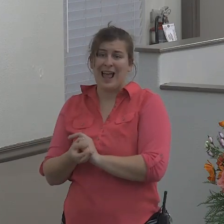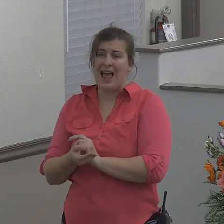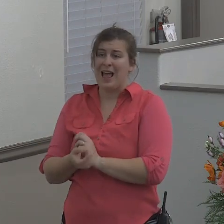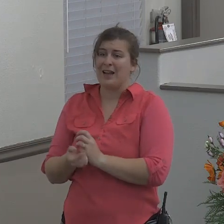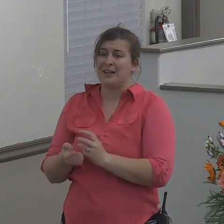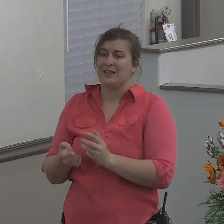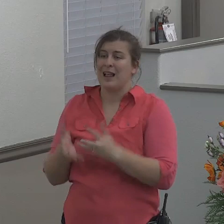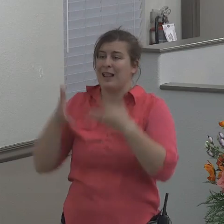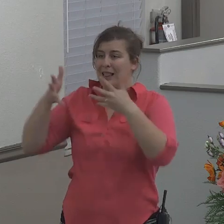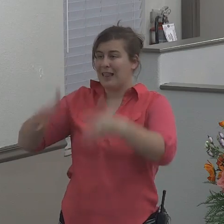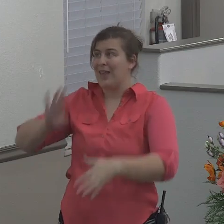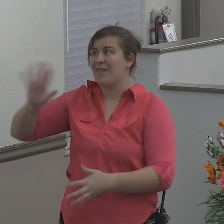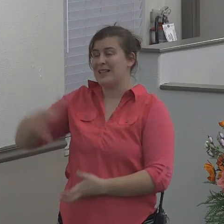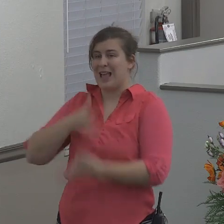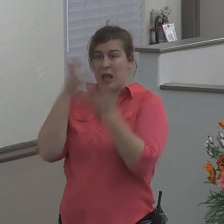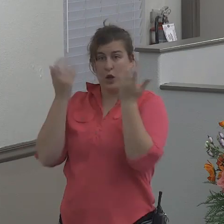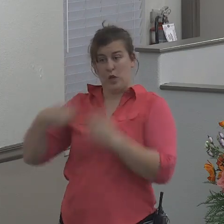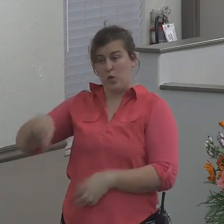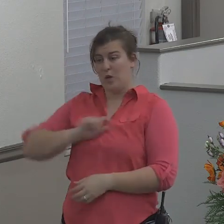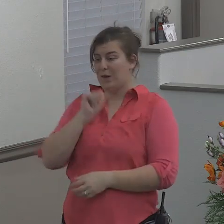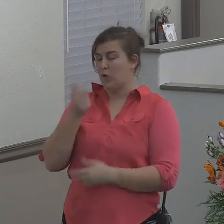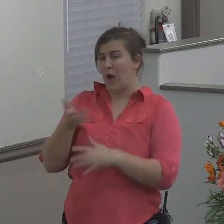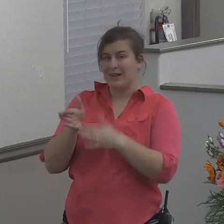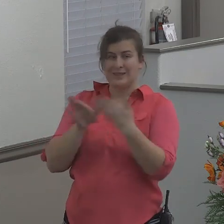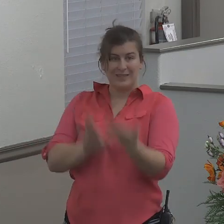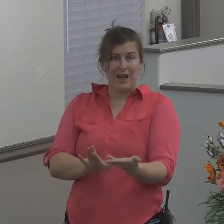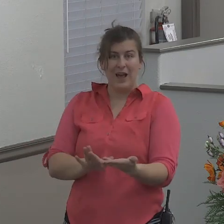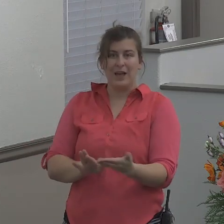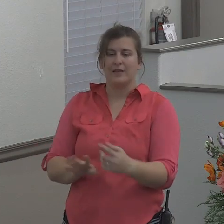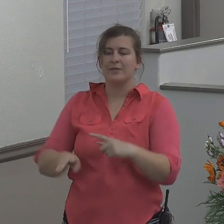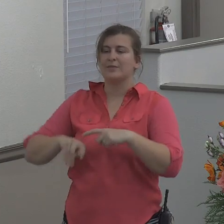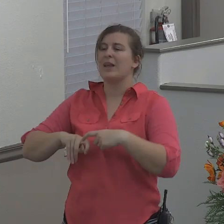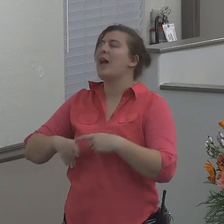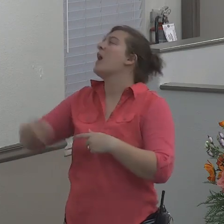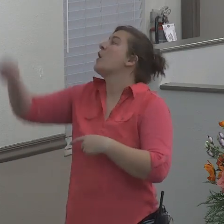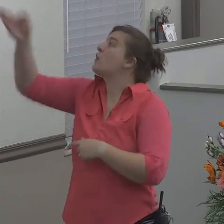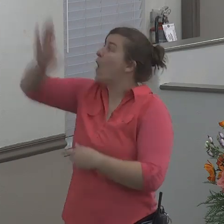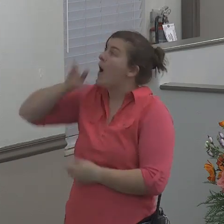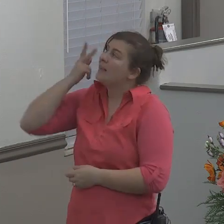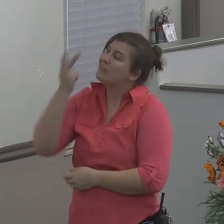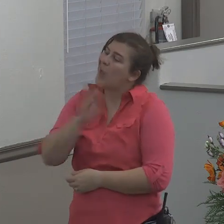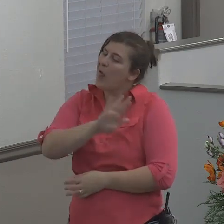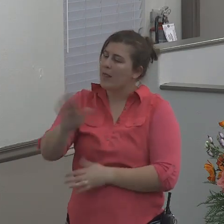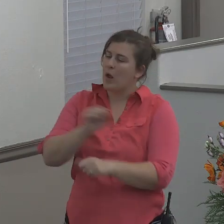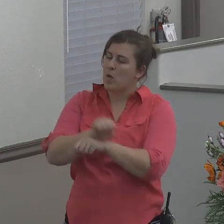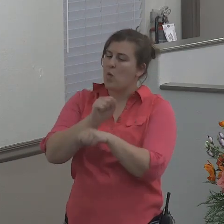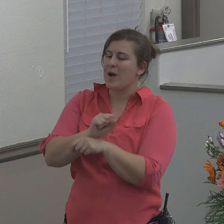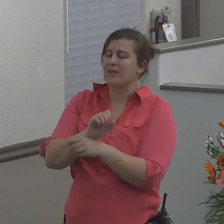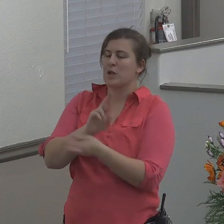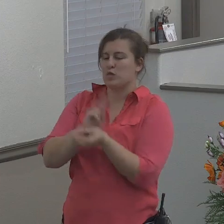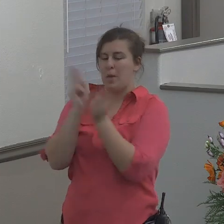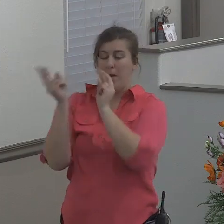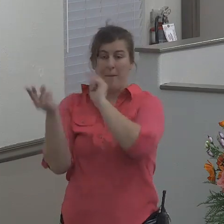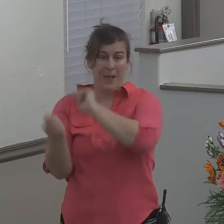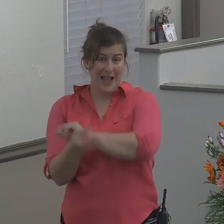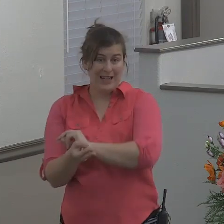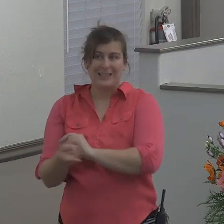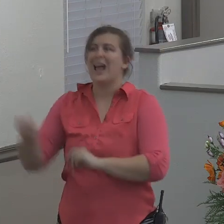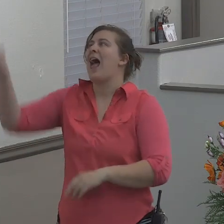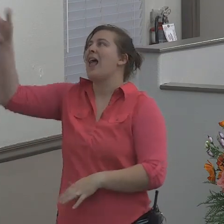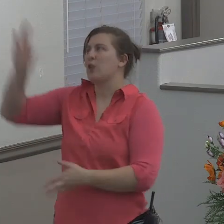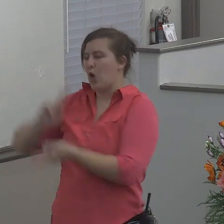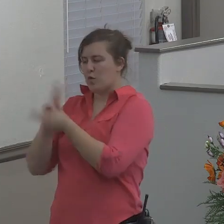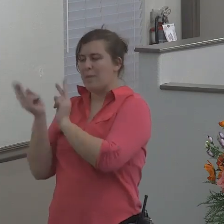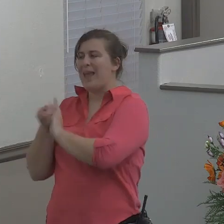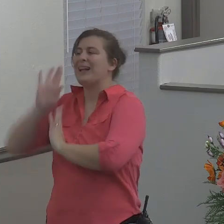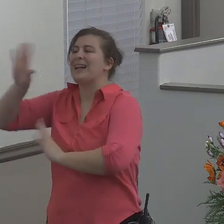perish not and God saw their works that they turned from their evil way and God repented of